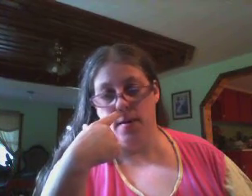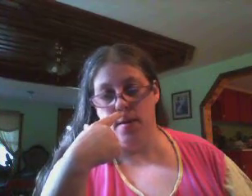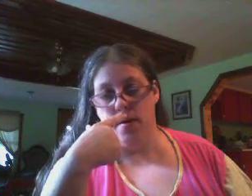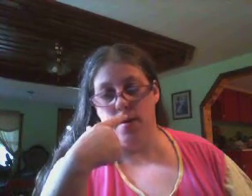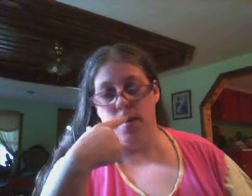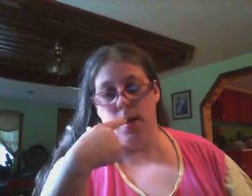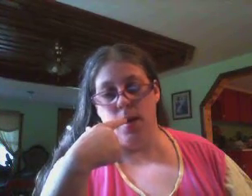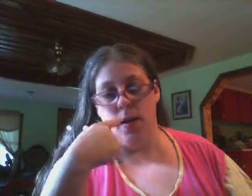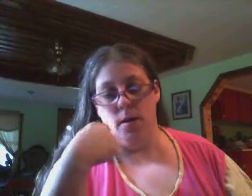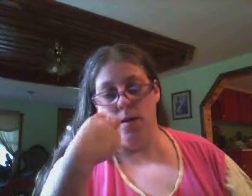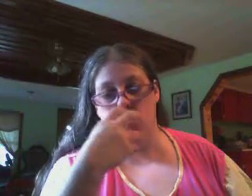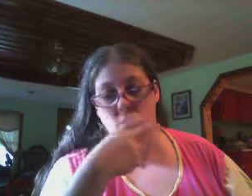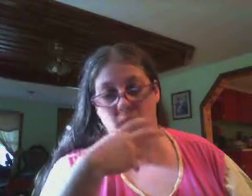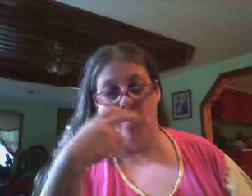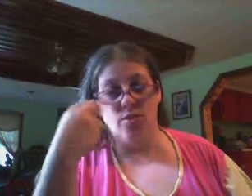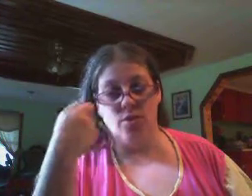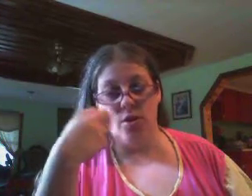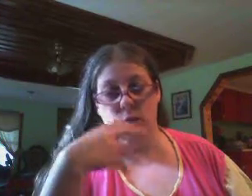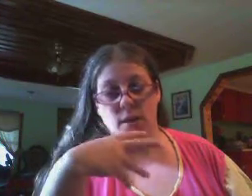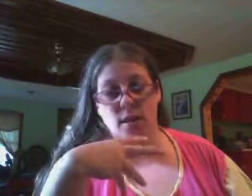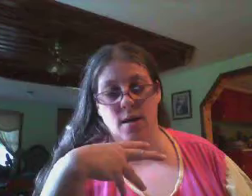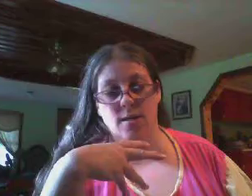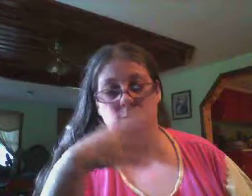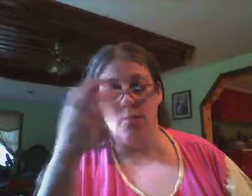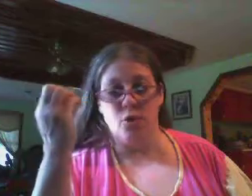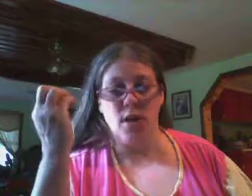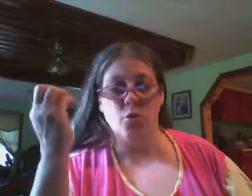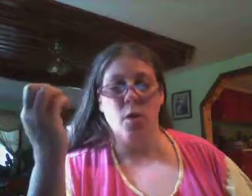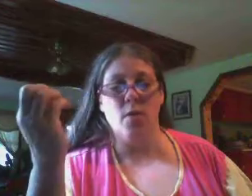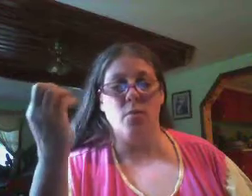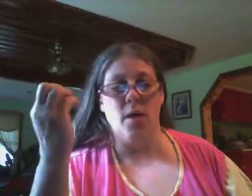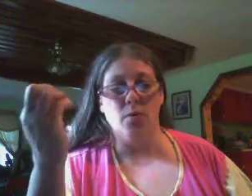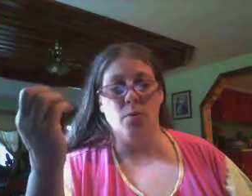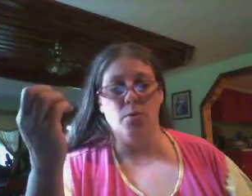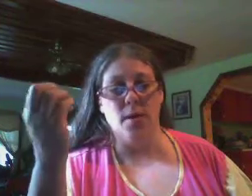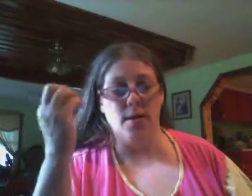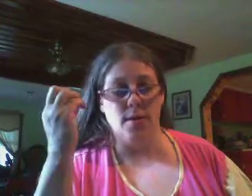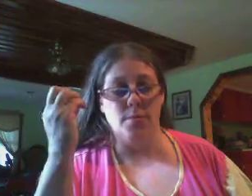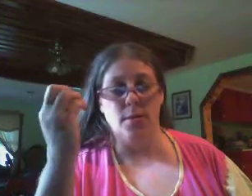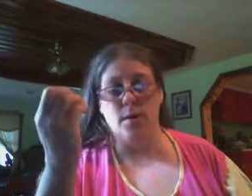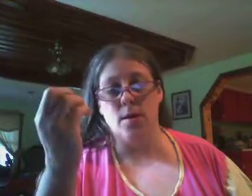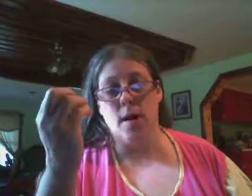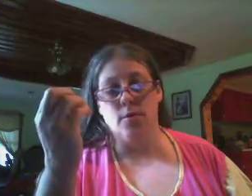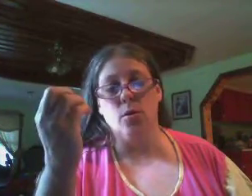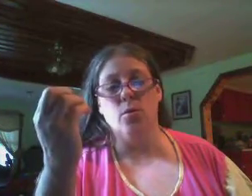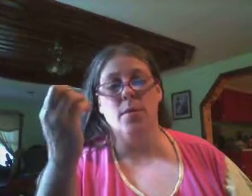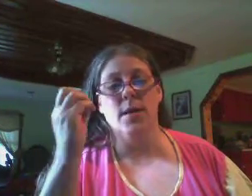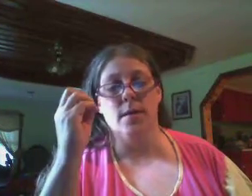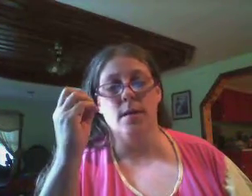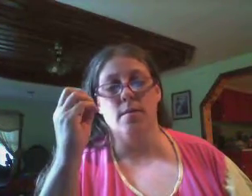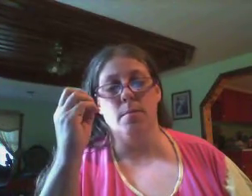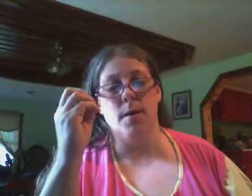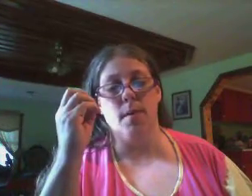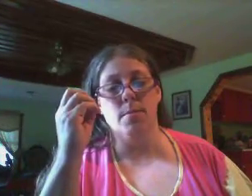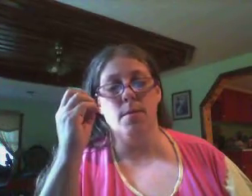without gluing it in, because I'm trying to wear them without gluing them in. And, yes, I'm going to have to glue them in to eat sometimes.